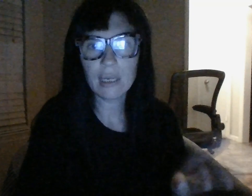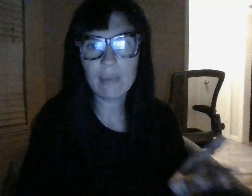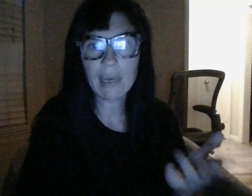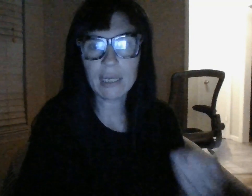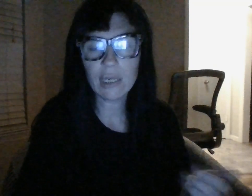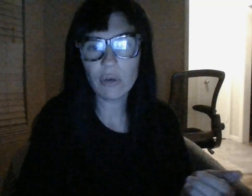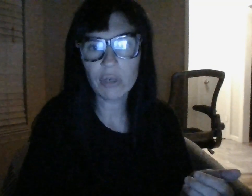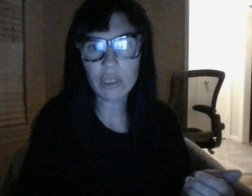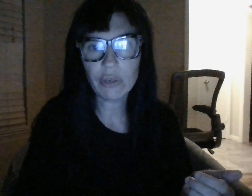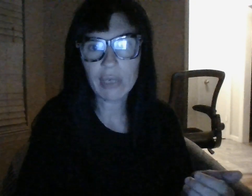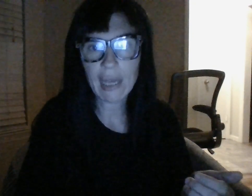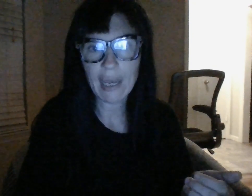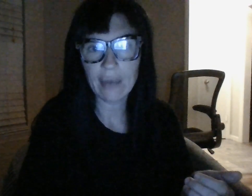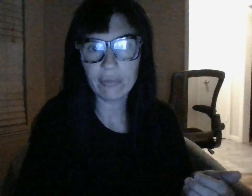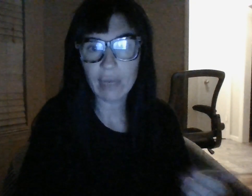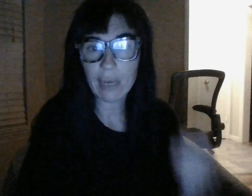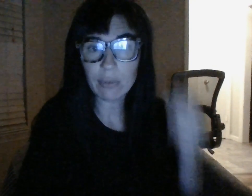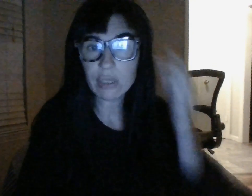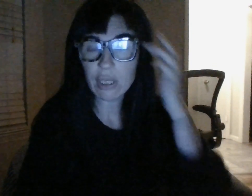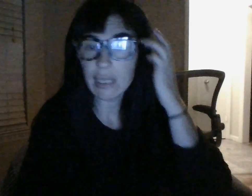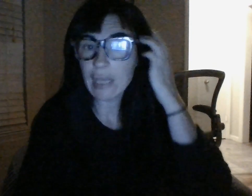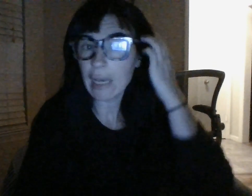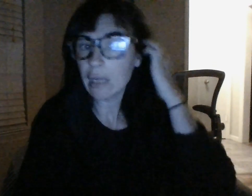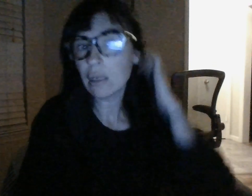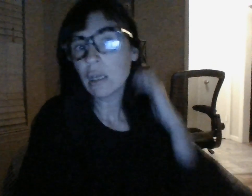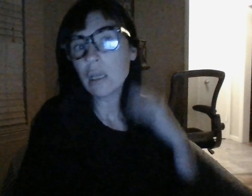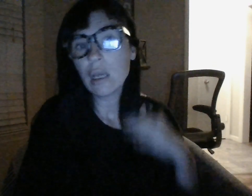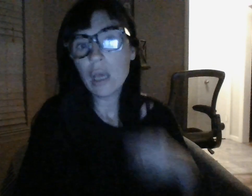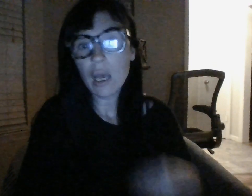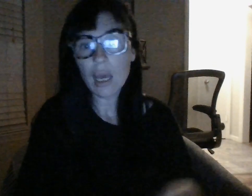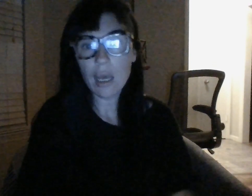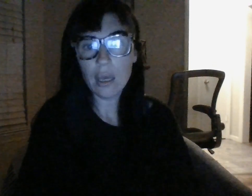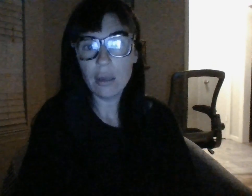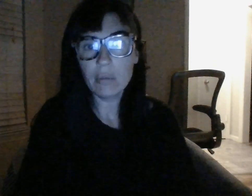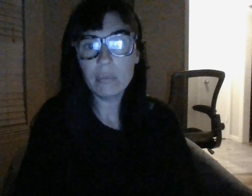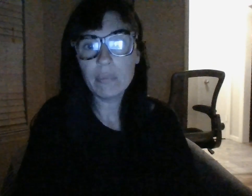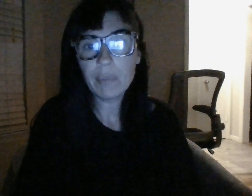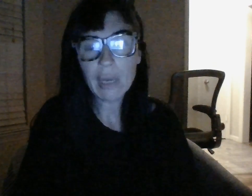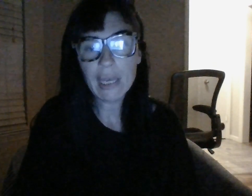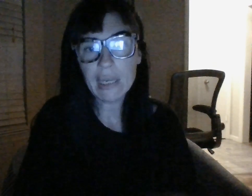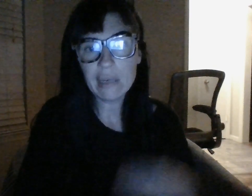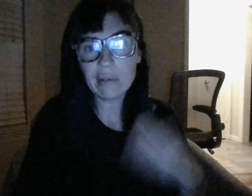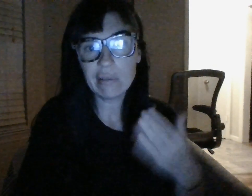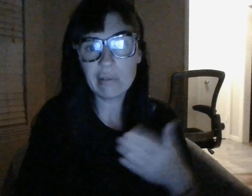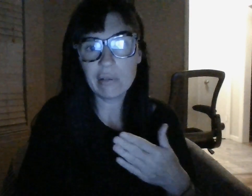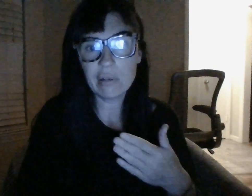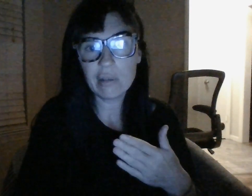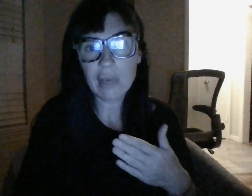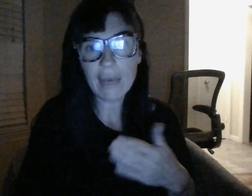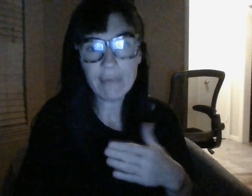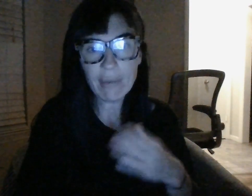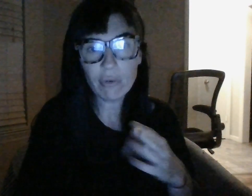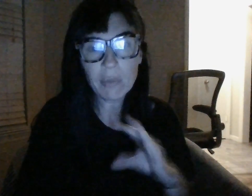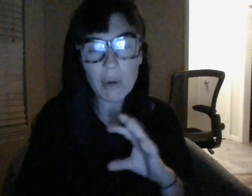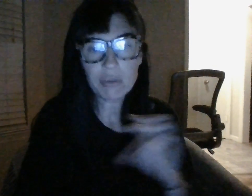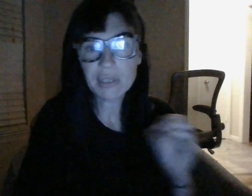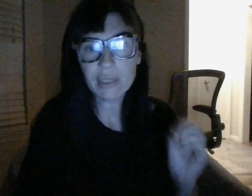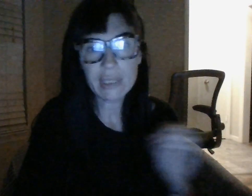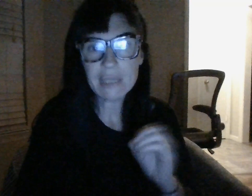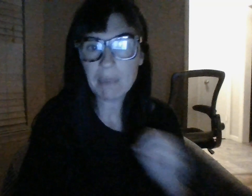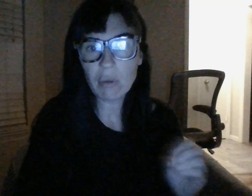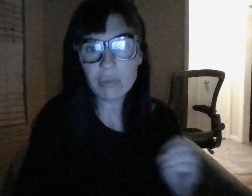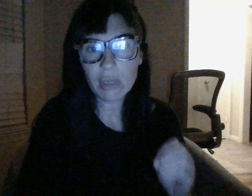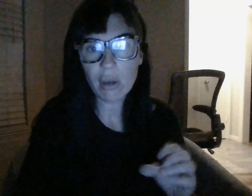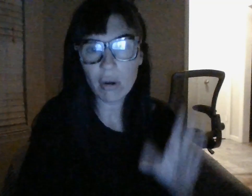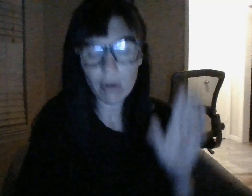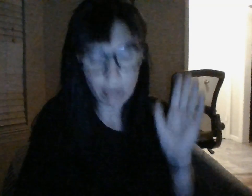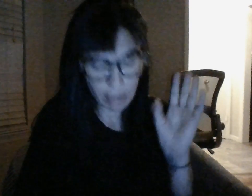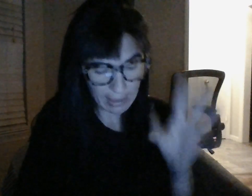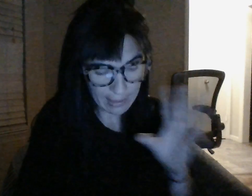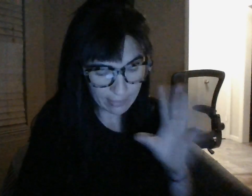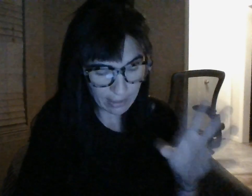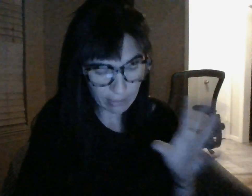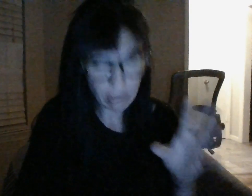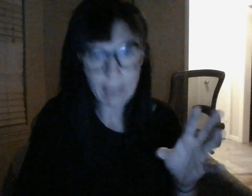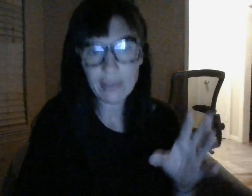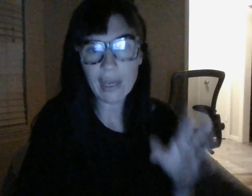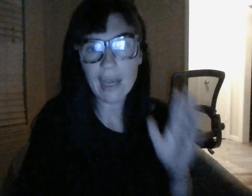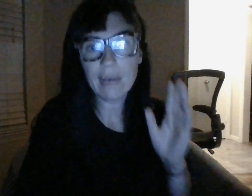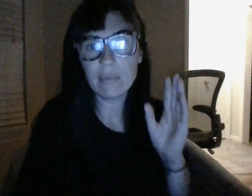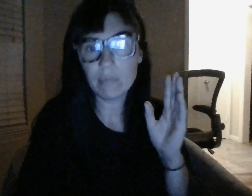in about a year a year and a half i will tell you that um but i never personally spoke to her or anything like that